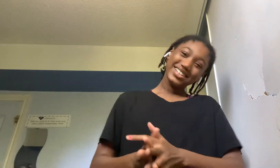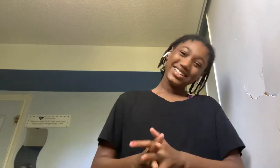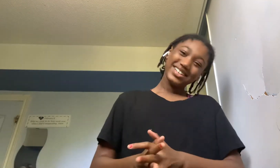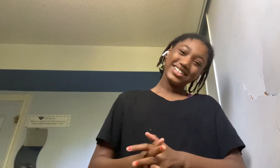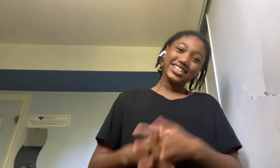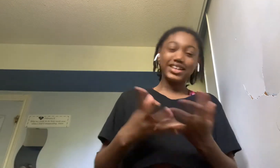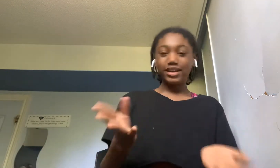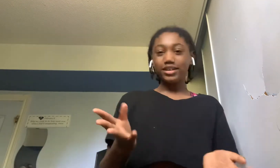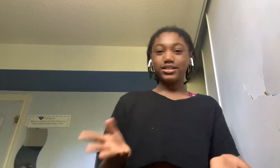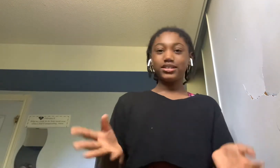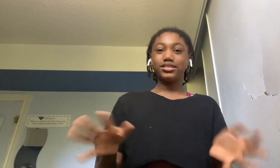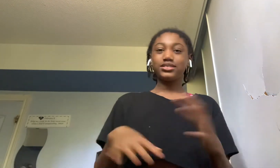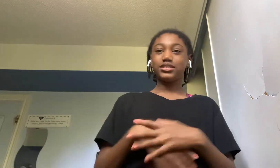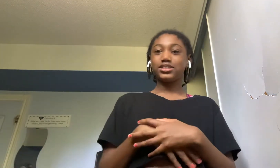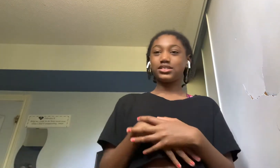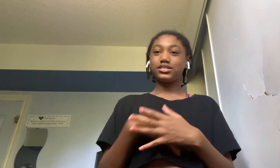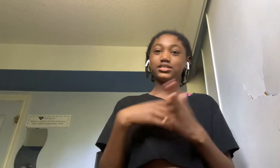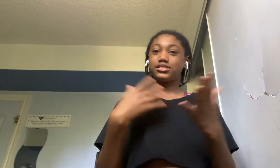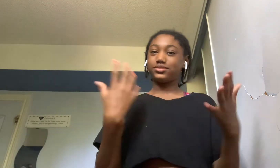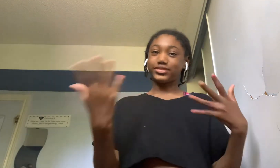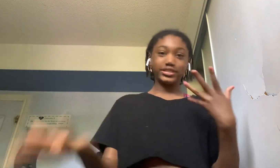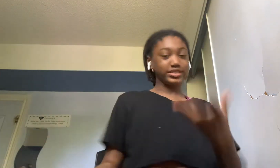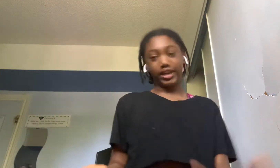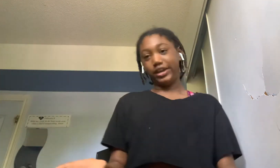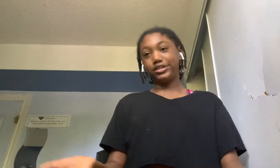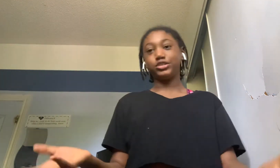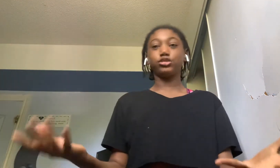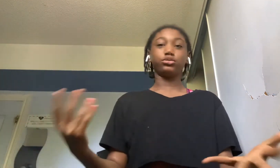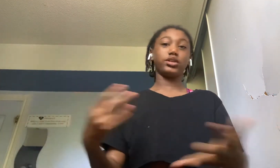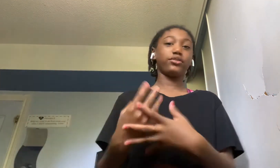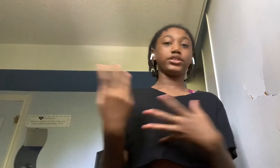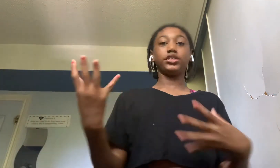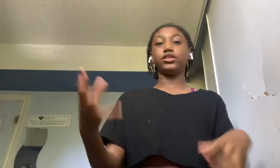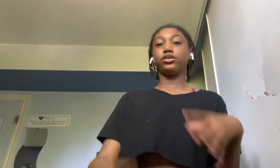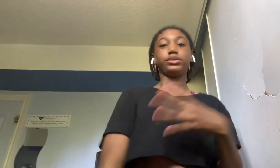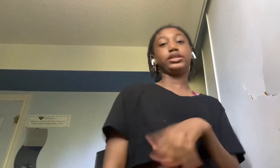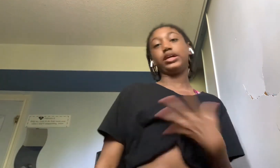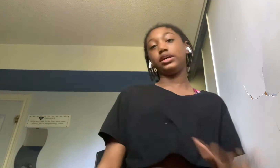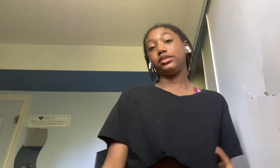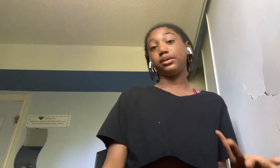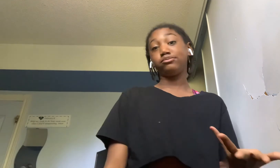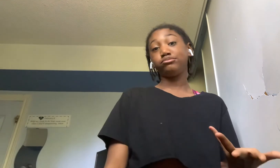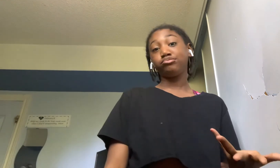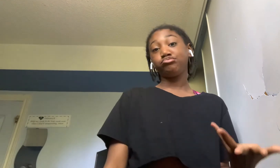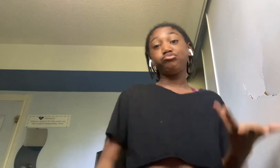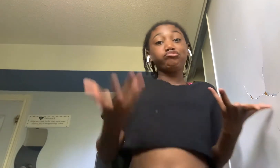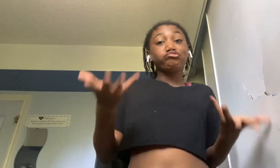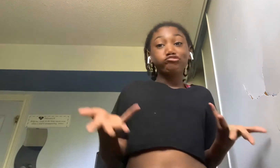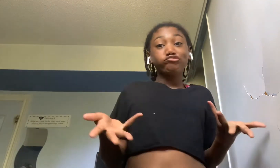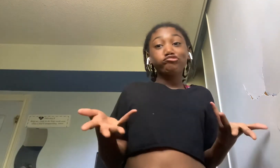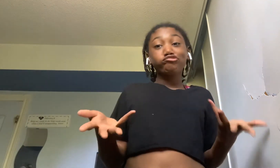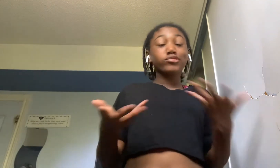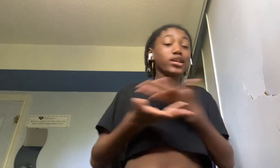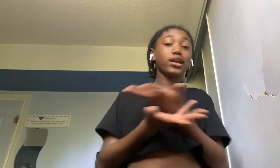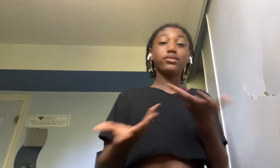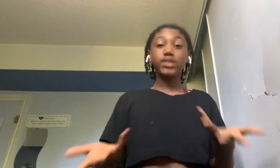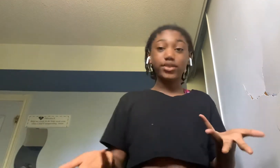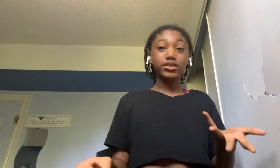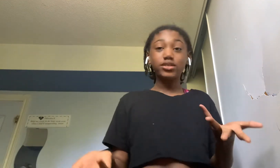hi today is just the first day so we're not really going to go into anything because i have nothing to